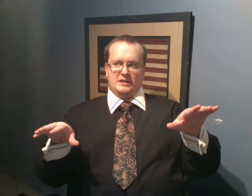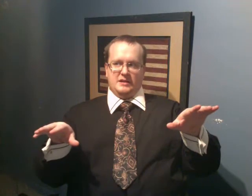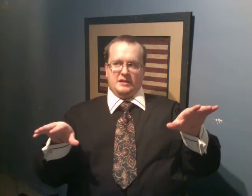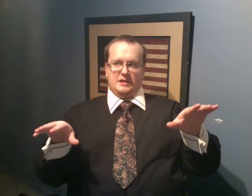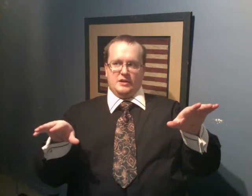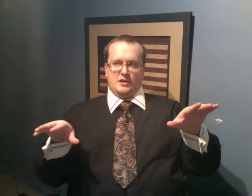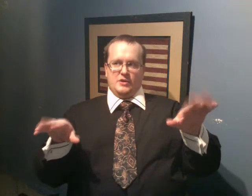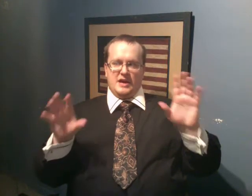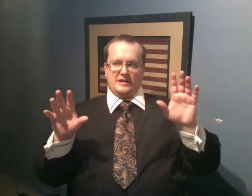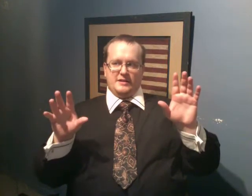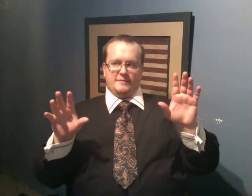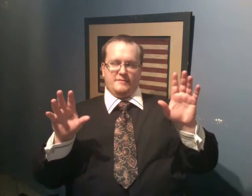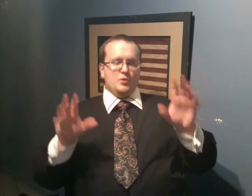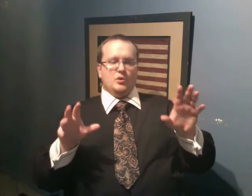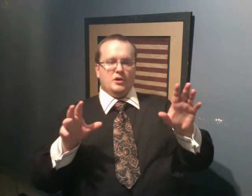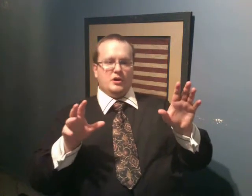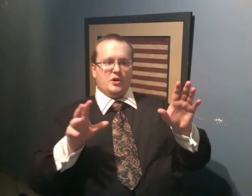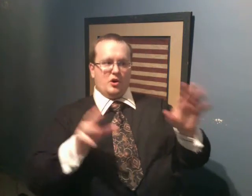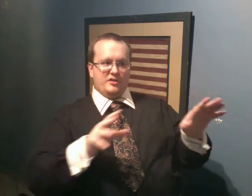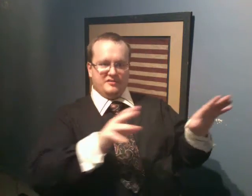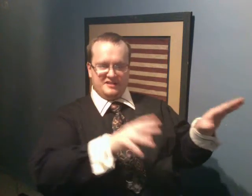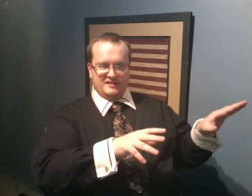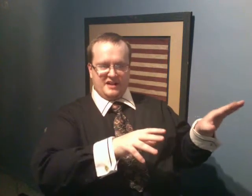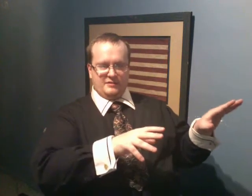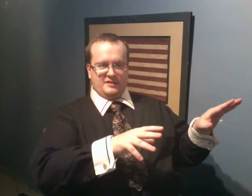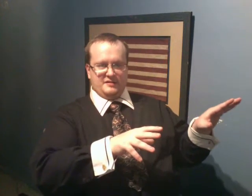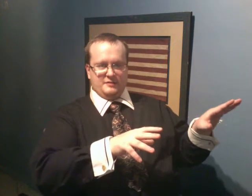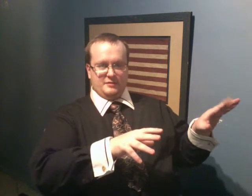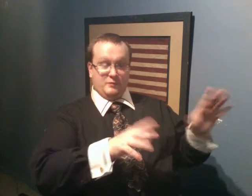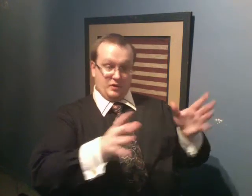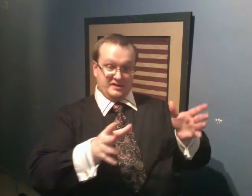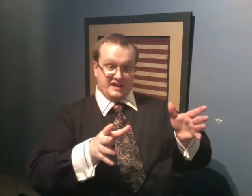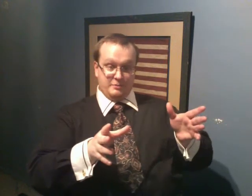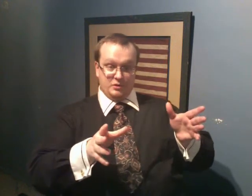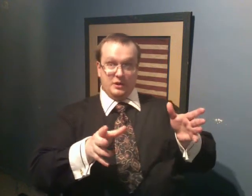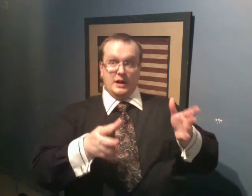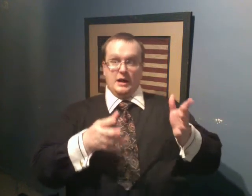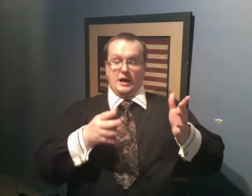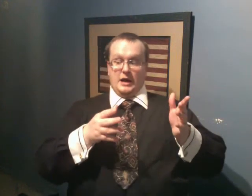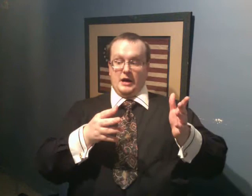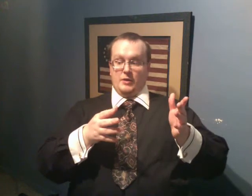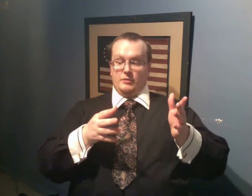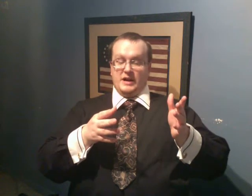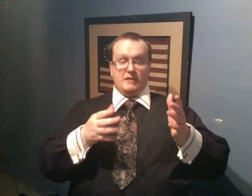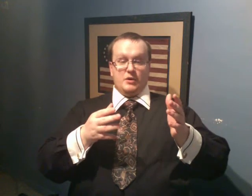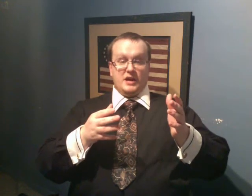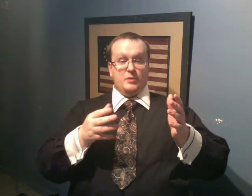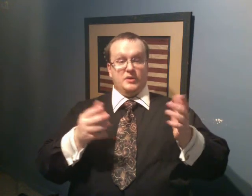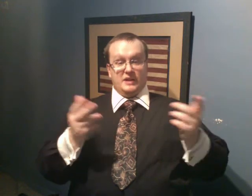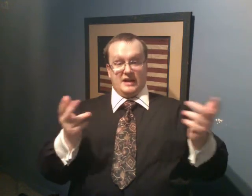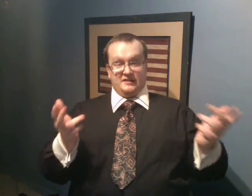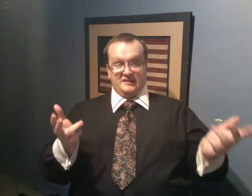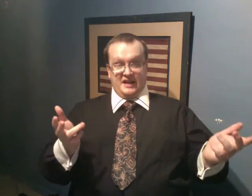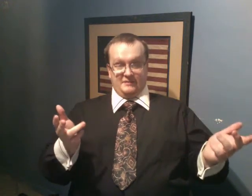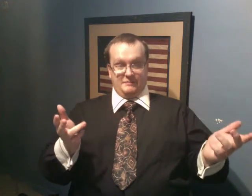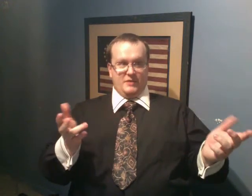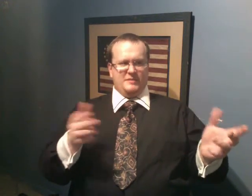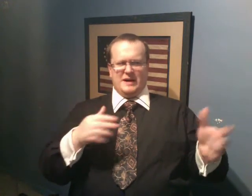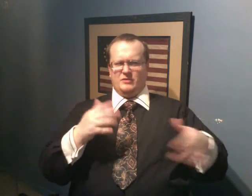And you get fewer authors' discounts. For example, when I wrote, it was only on Stun. It was about